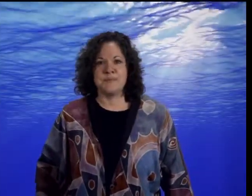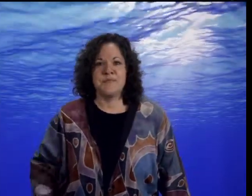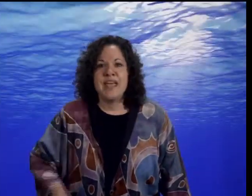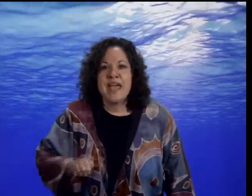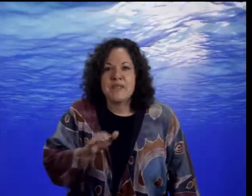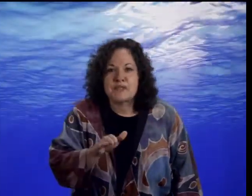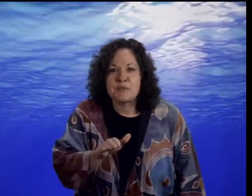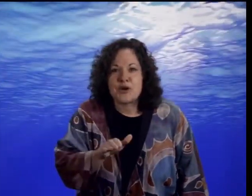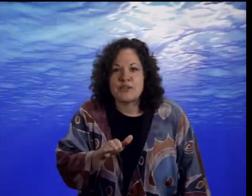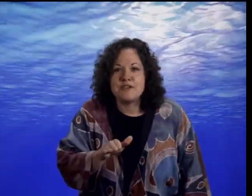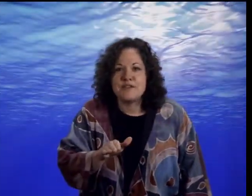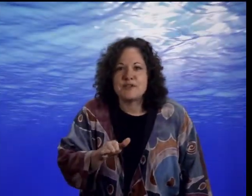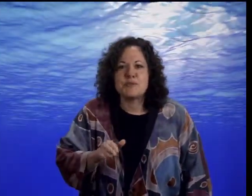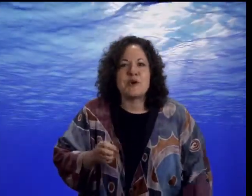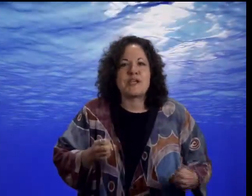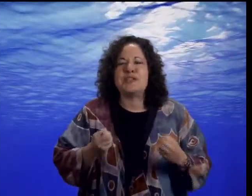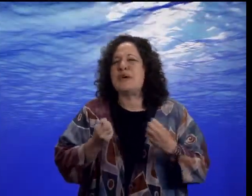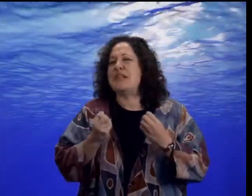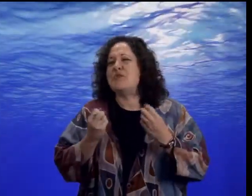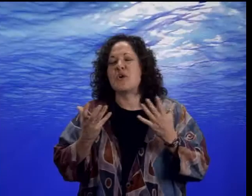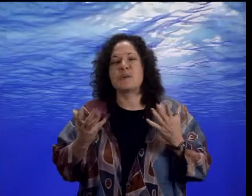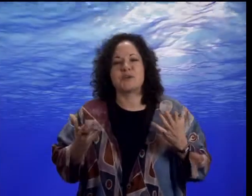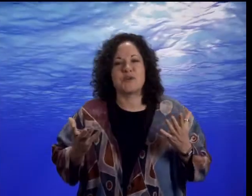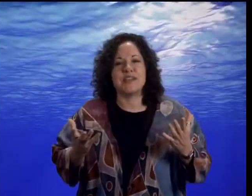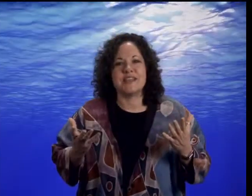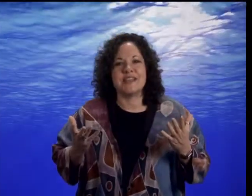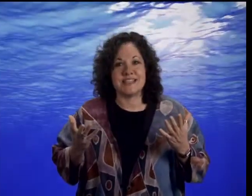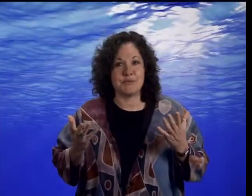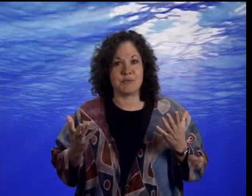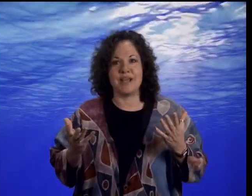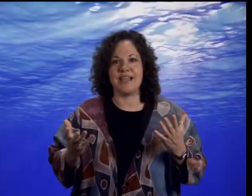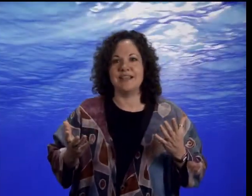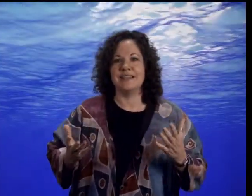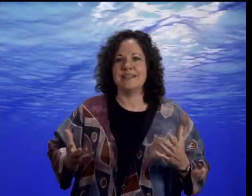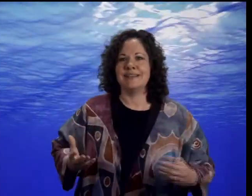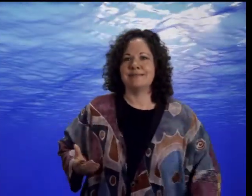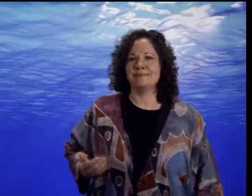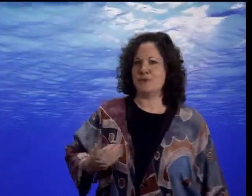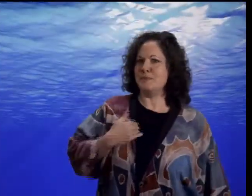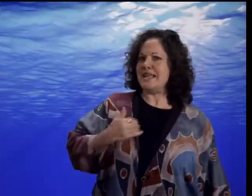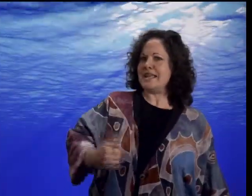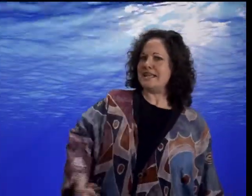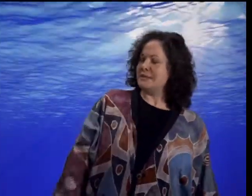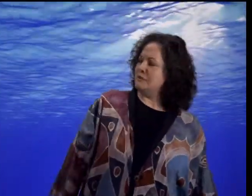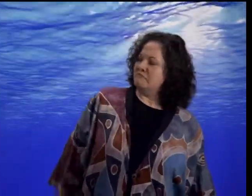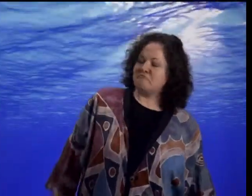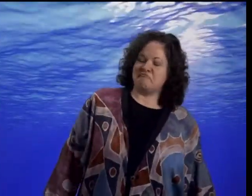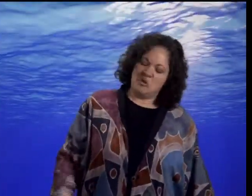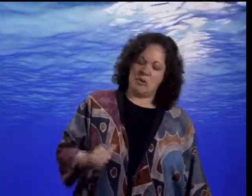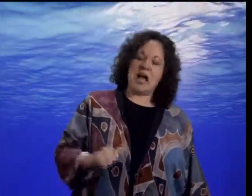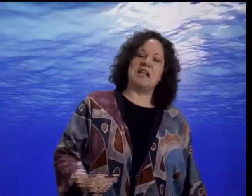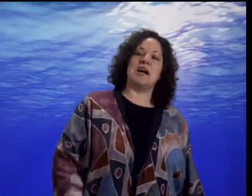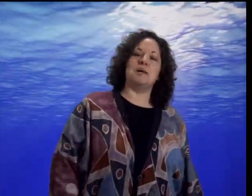And the sparkling fish broke into an enormous grin as he replied, Who, me? Well, I come